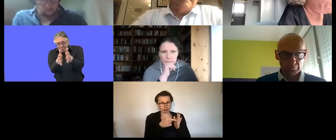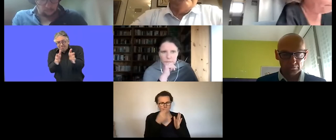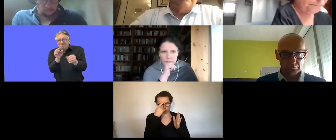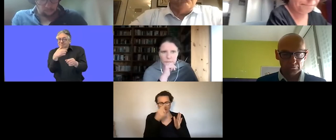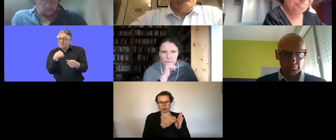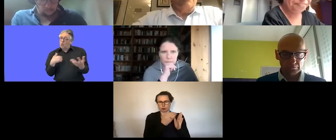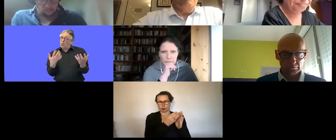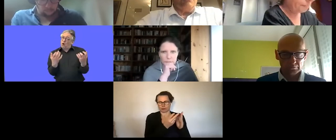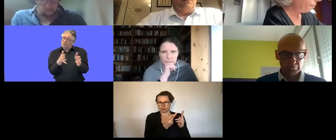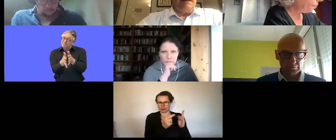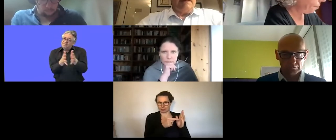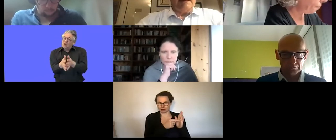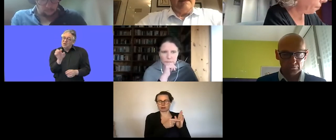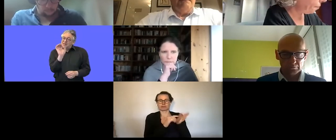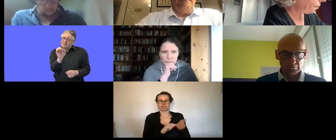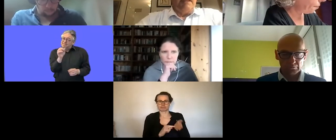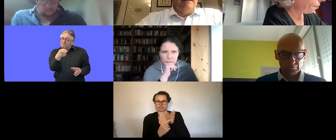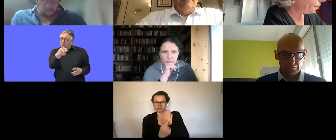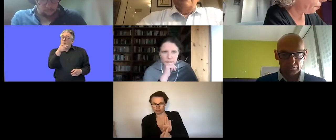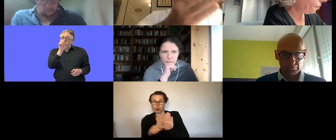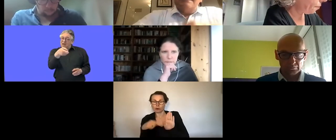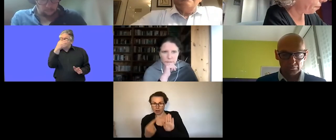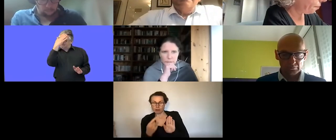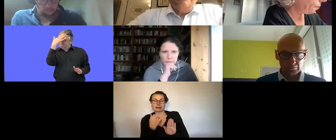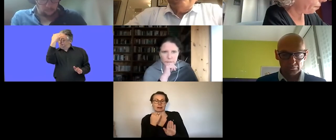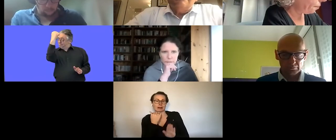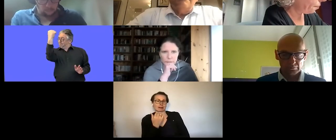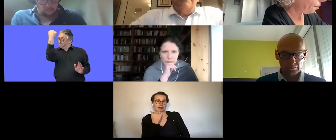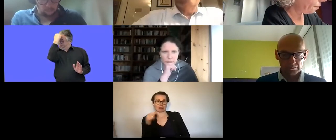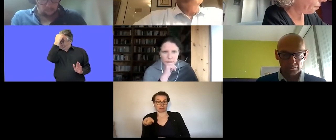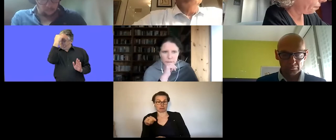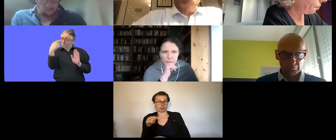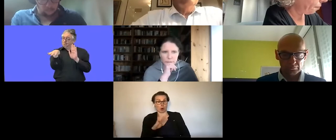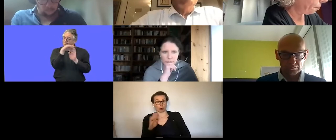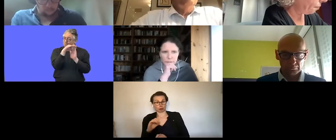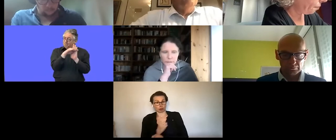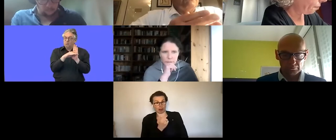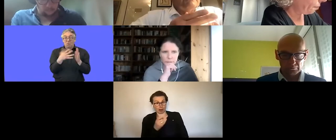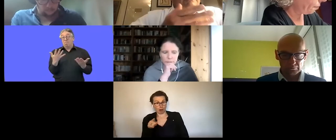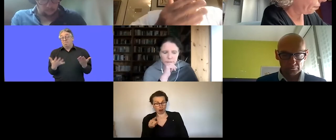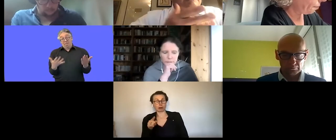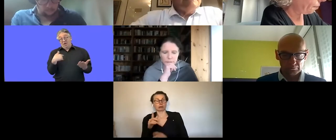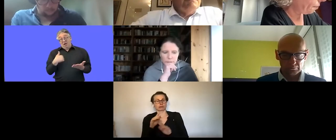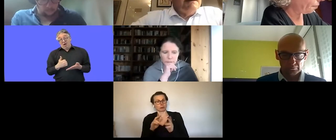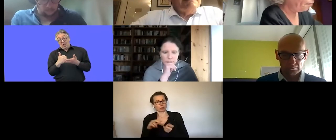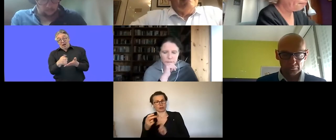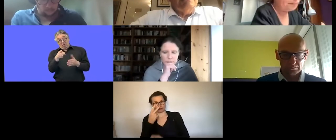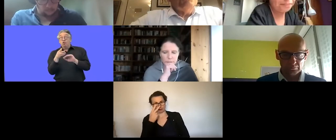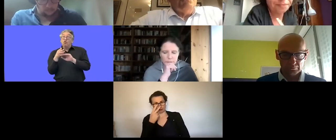think um should orient us with a view to future developments first of all